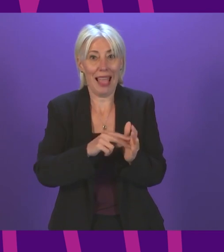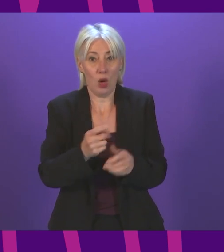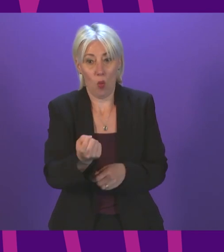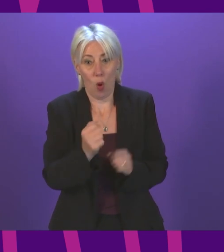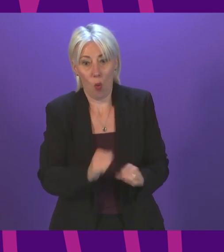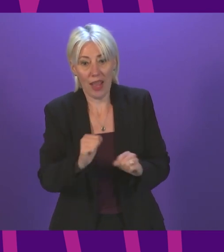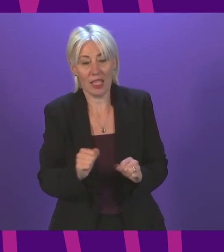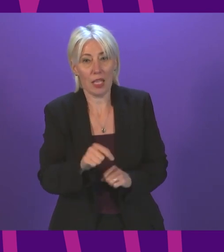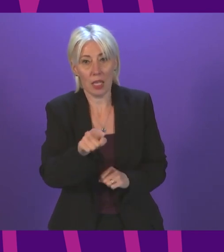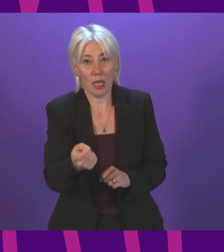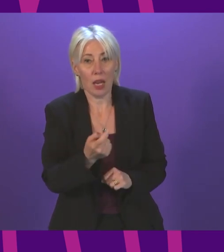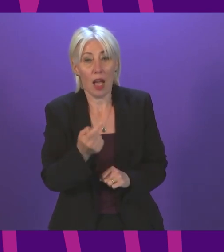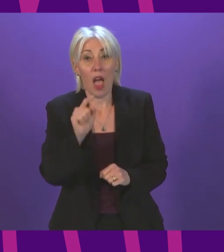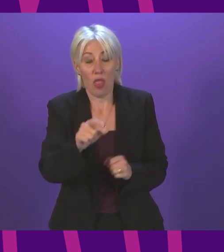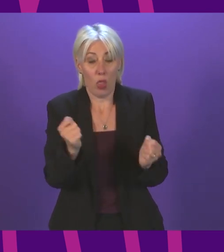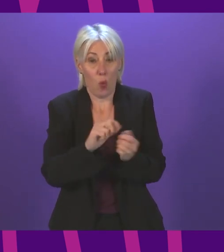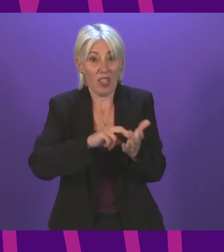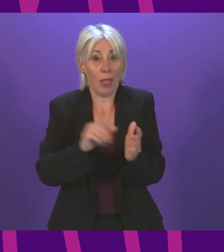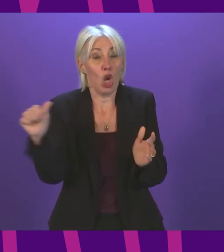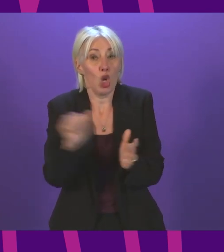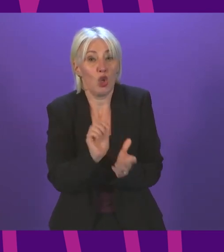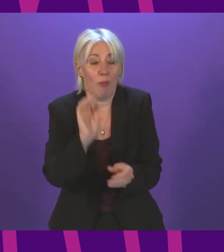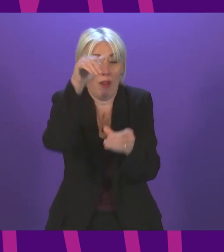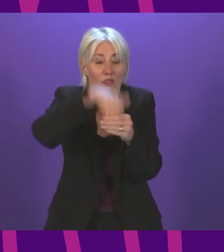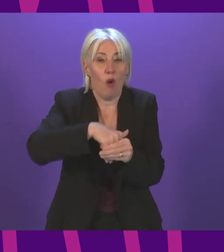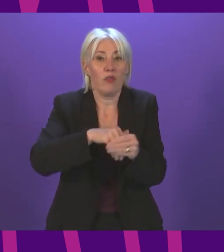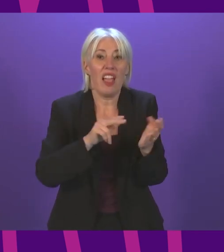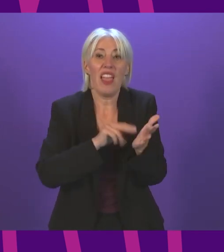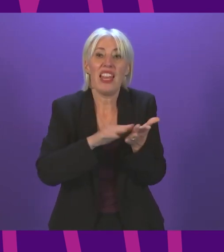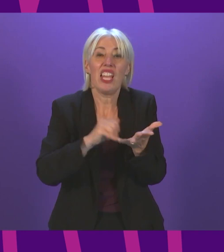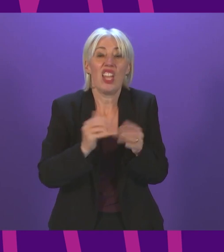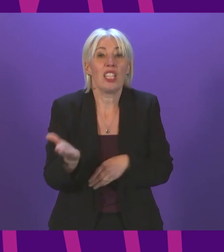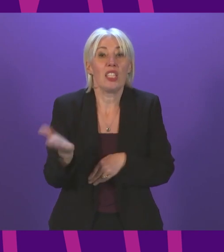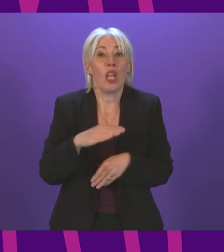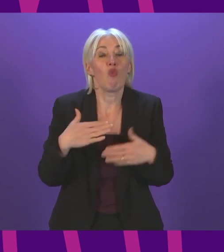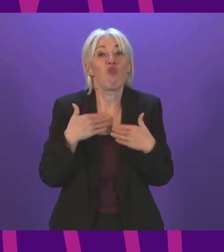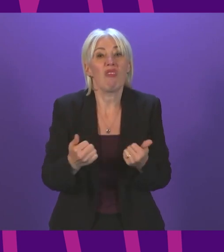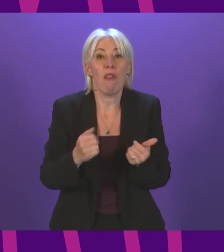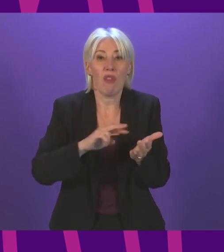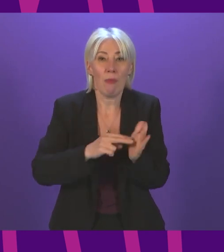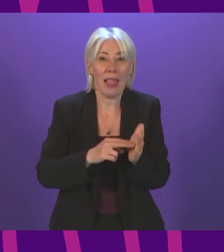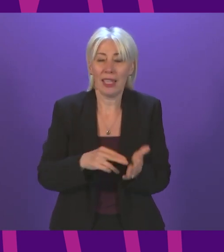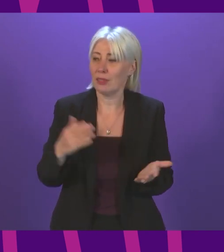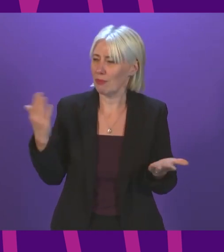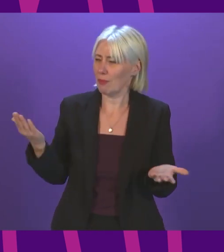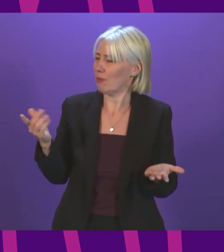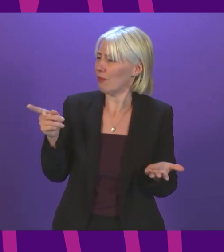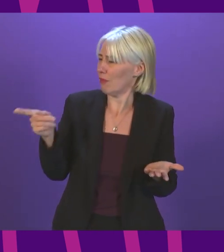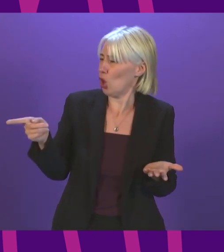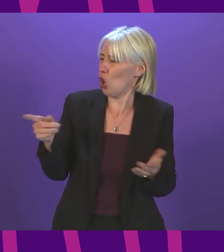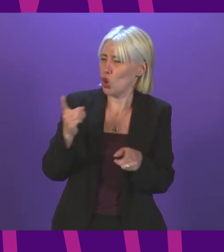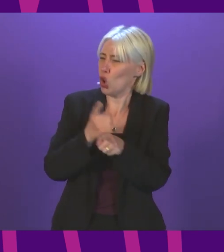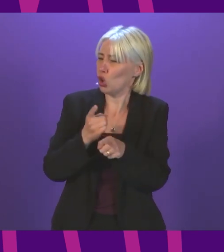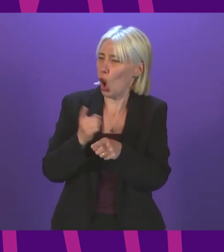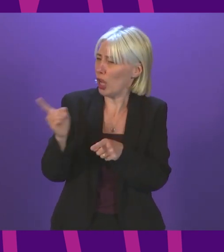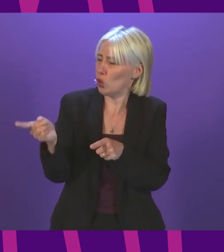essential component of the NHS recovery plan? What I would say to Sue Weber is that she clearly is not talking to her front bench colleague